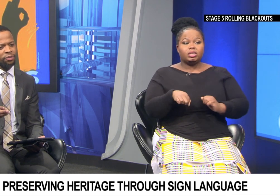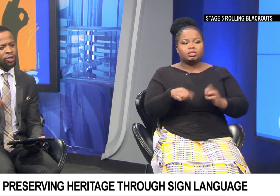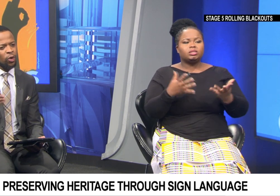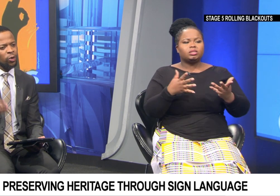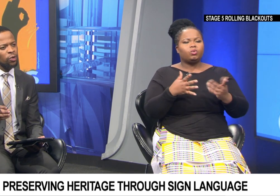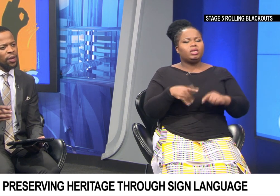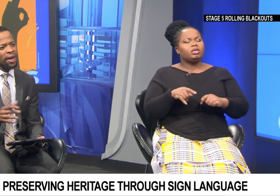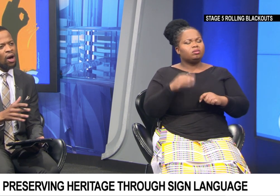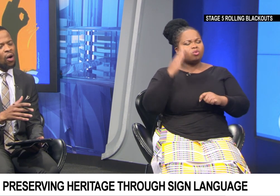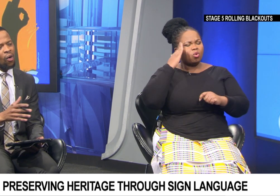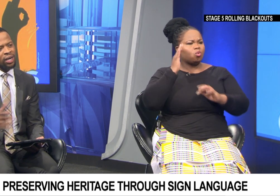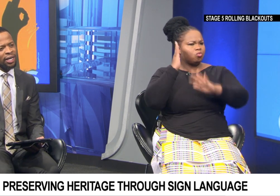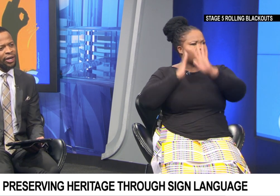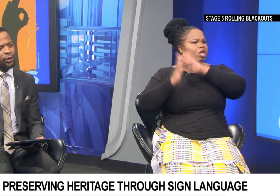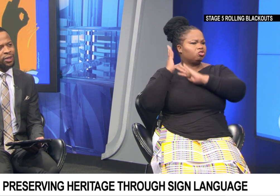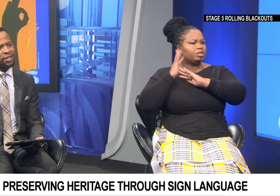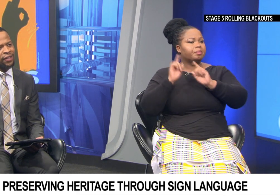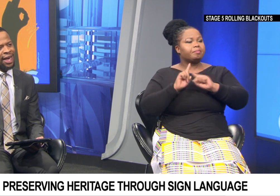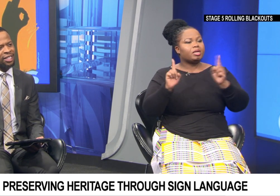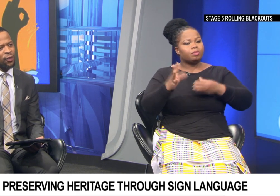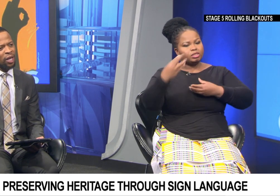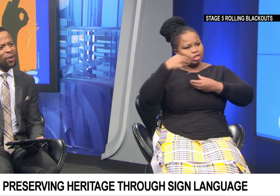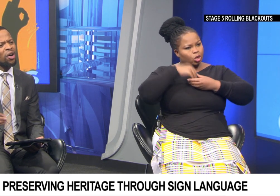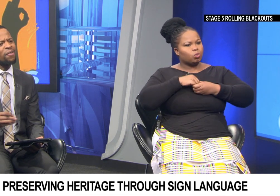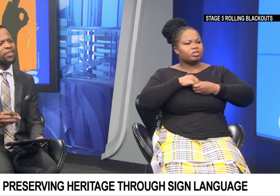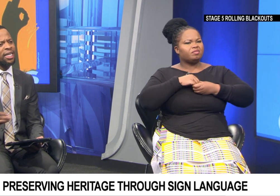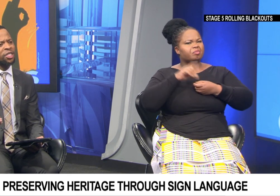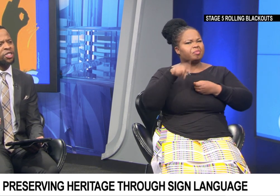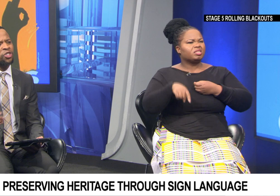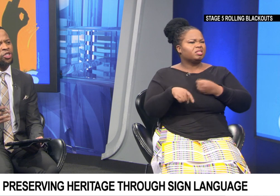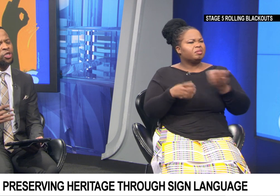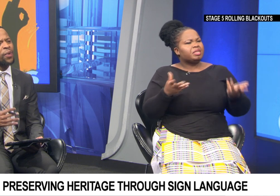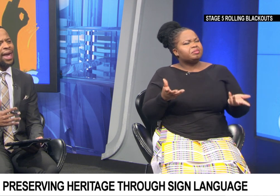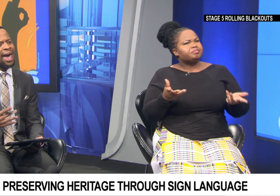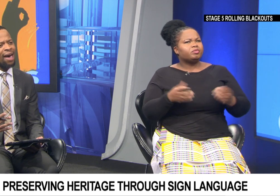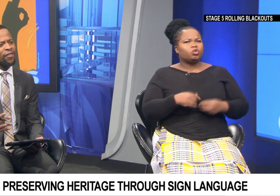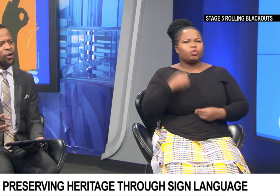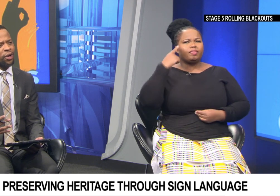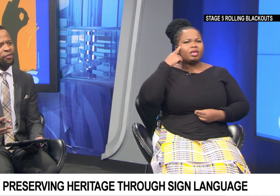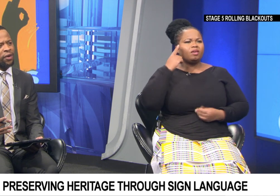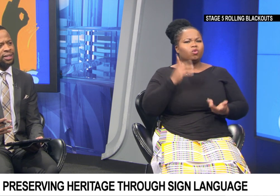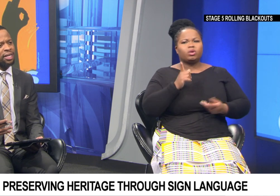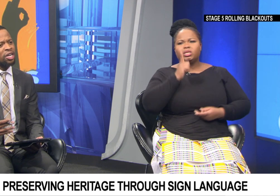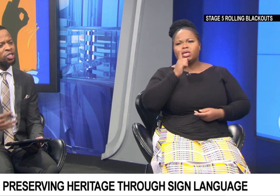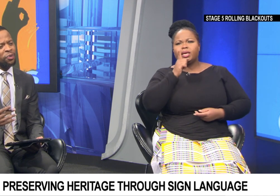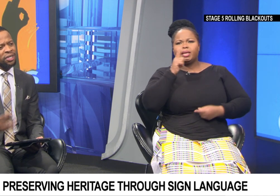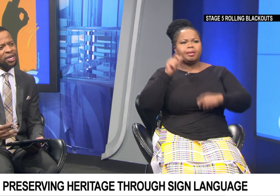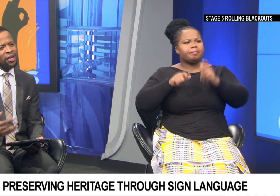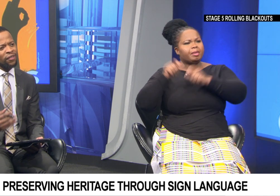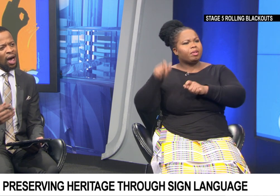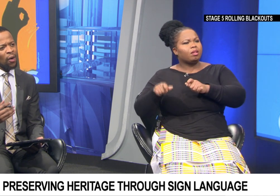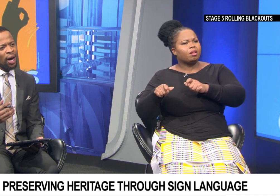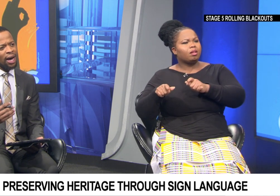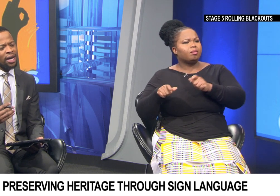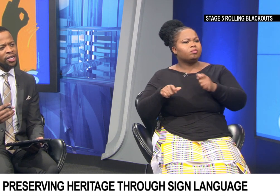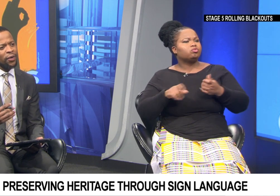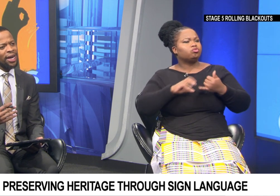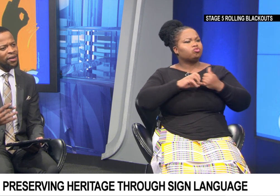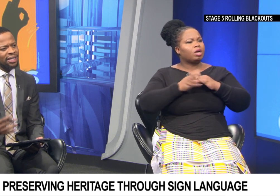but to also be all-inclusive as well. What conversations should we have in order for us to preserve our heritage,